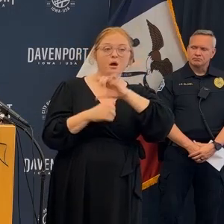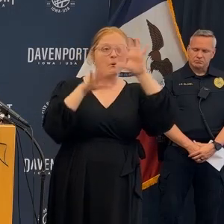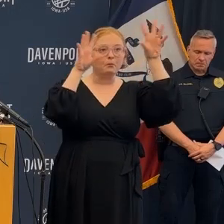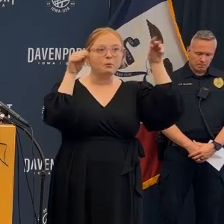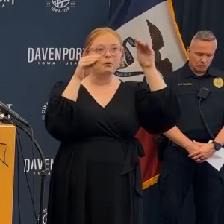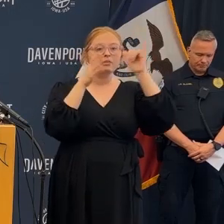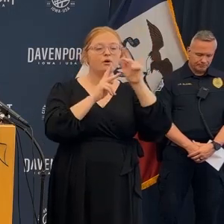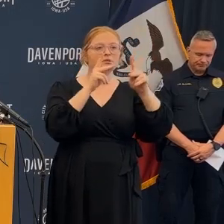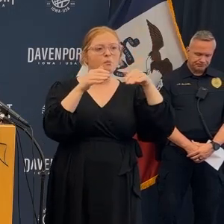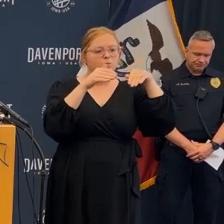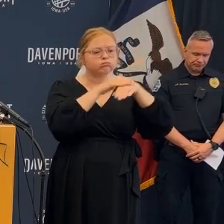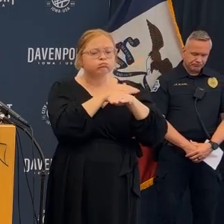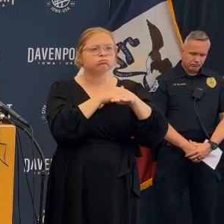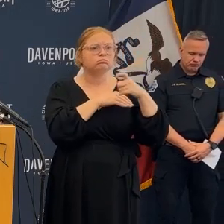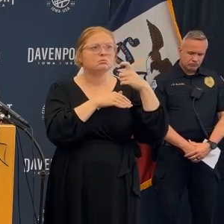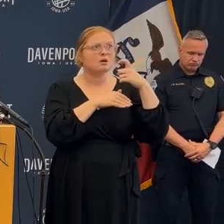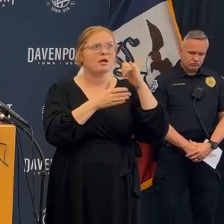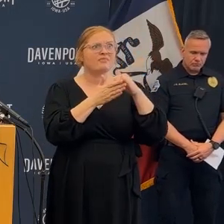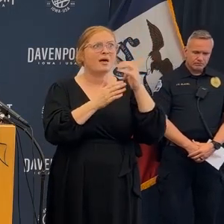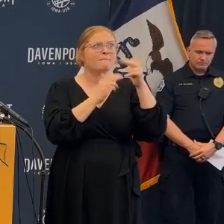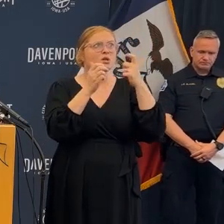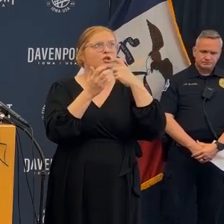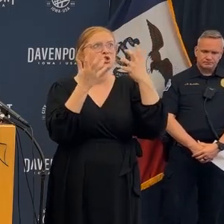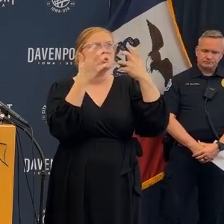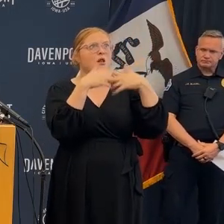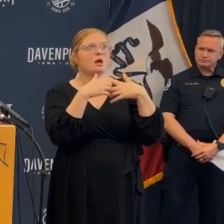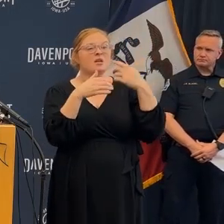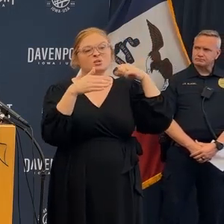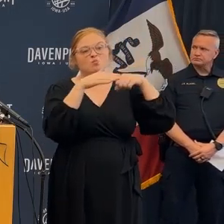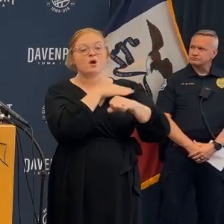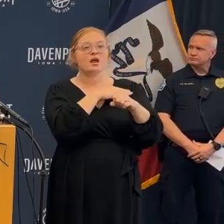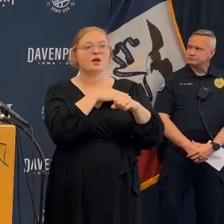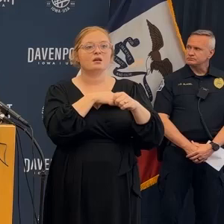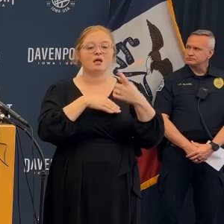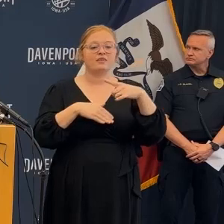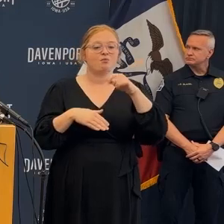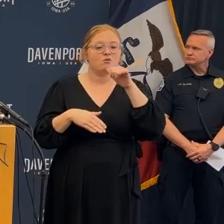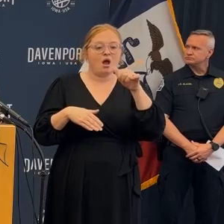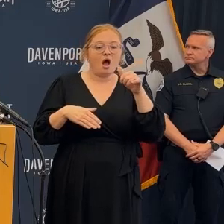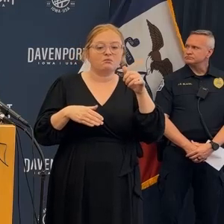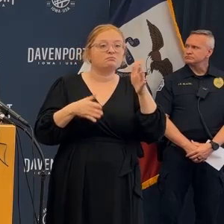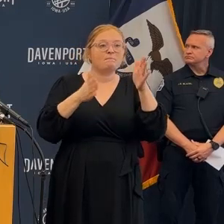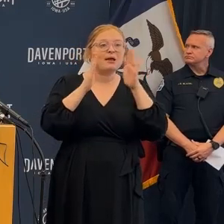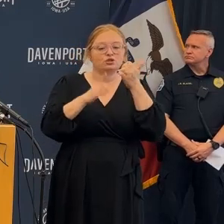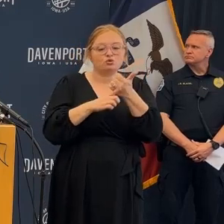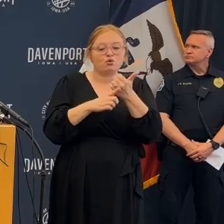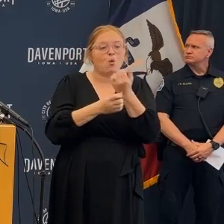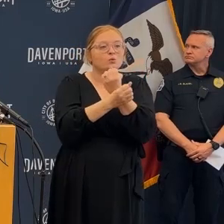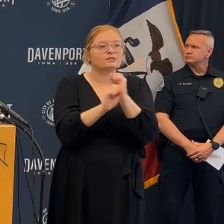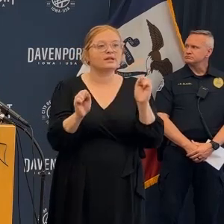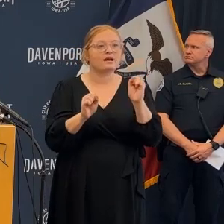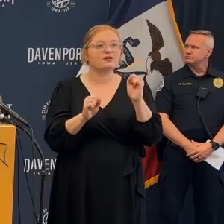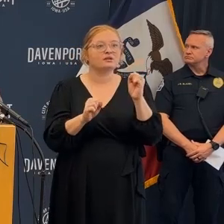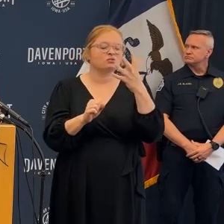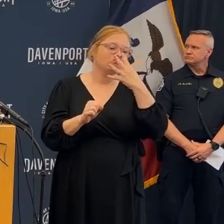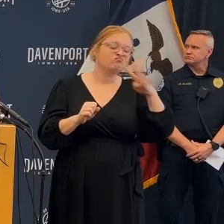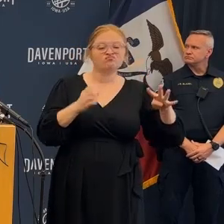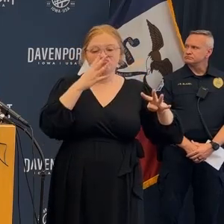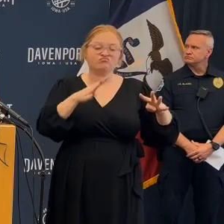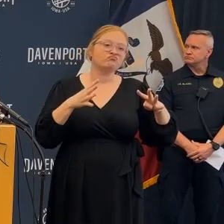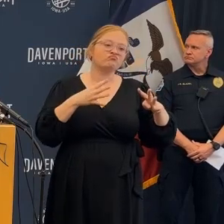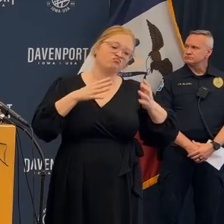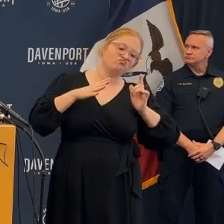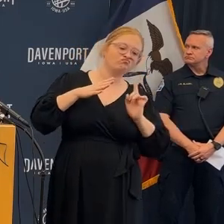conference the outpouring of support that I've seen that our first responders and our fire going in the building